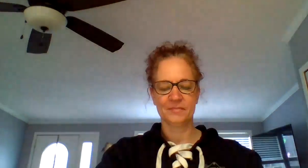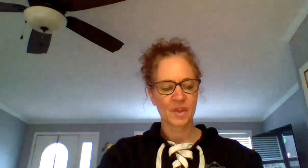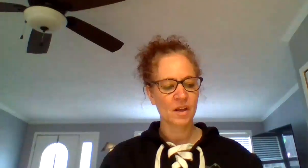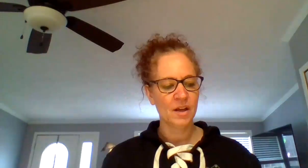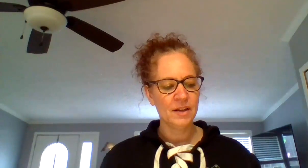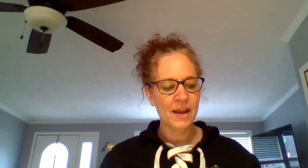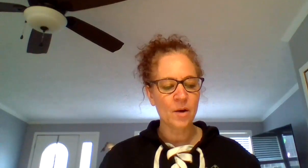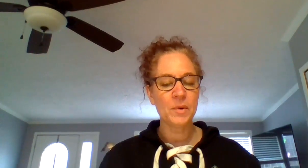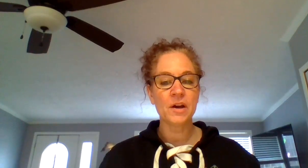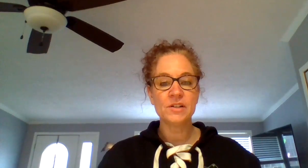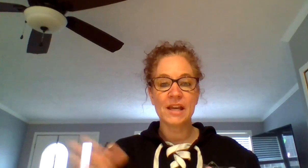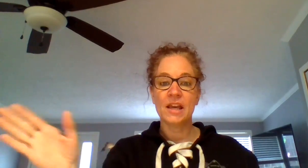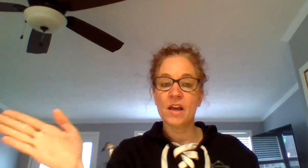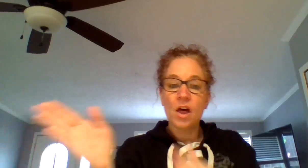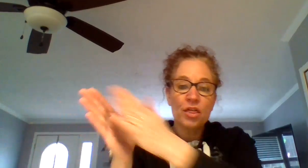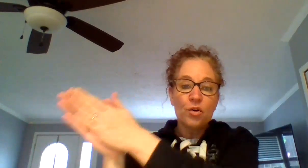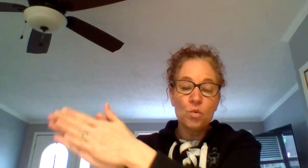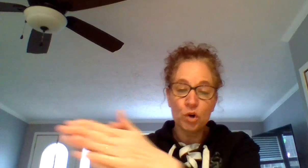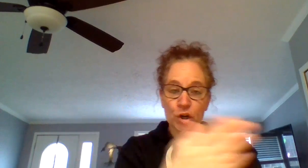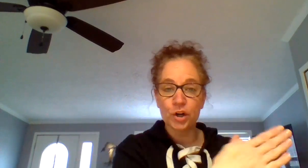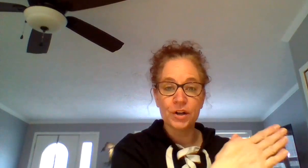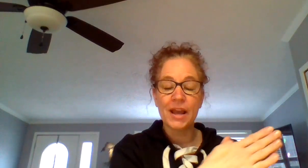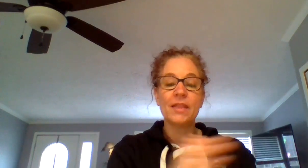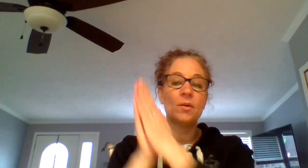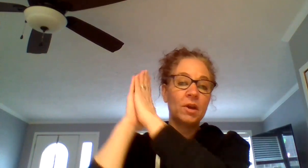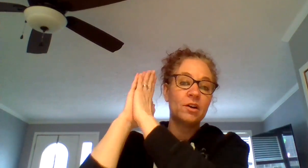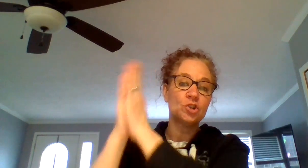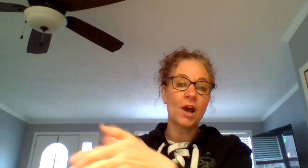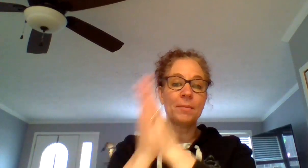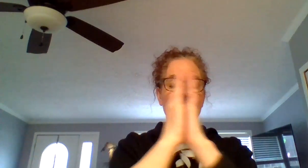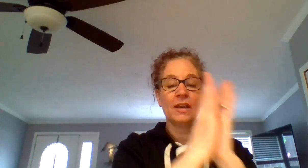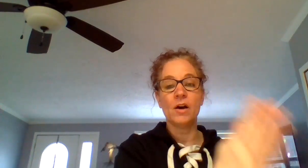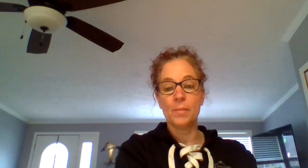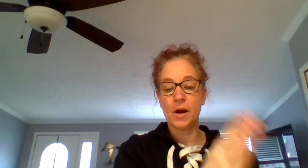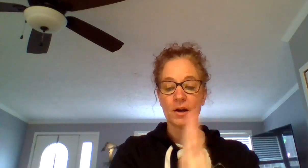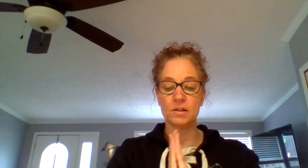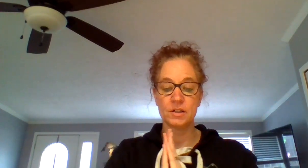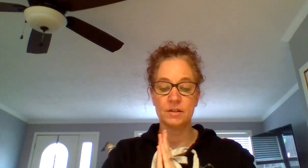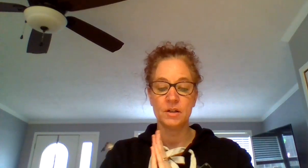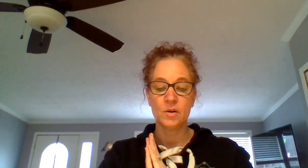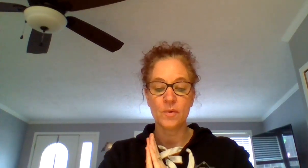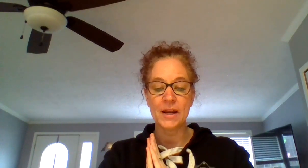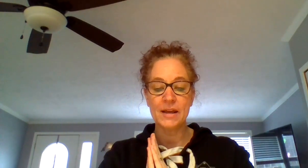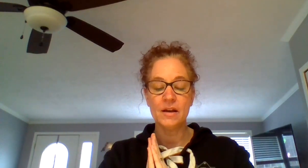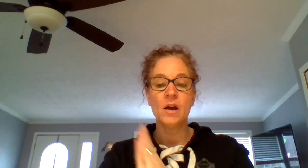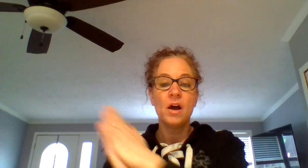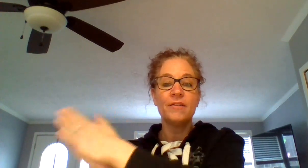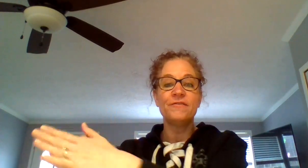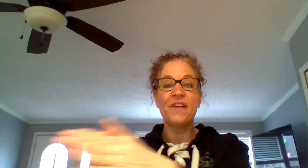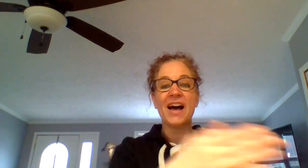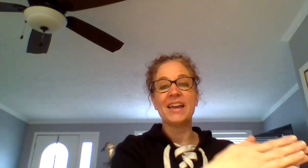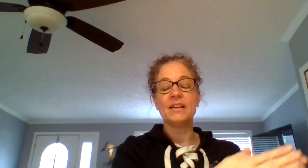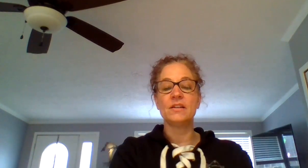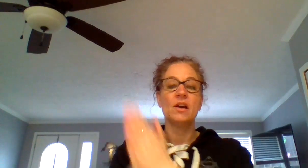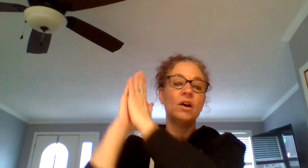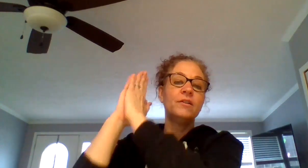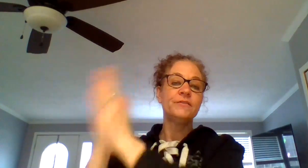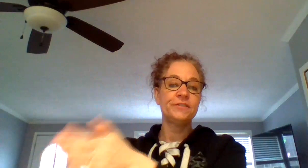Now we are taking the word and then we are chopping it apart. Ready? Find. F,